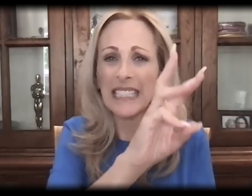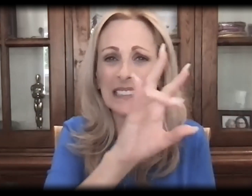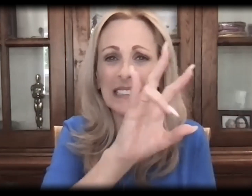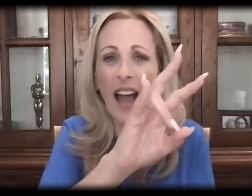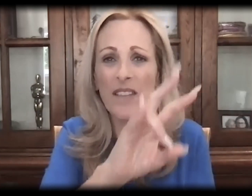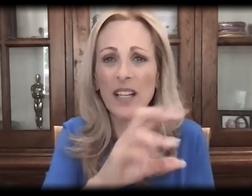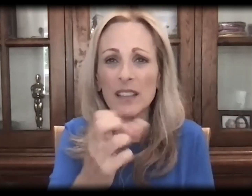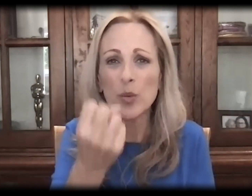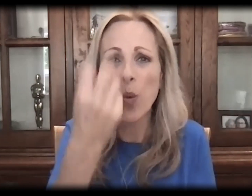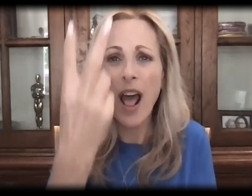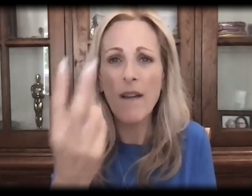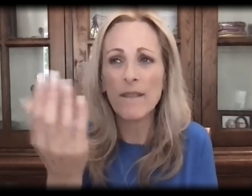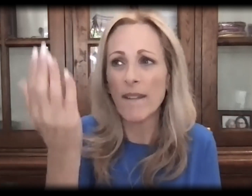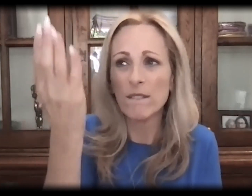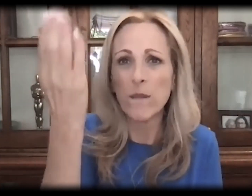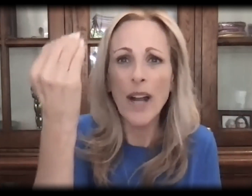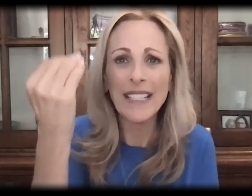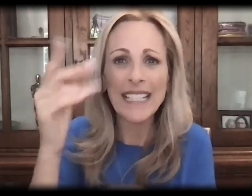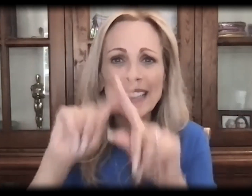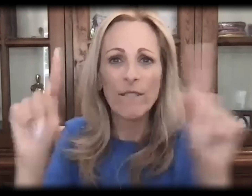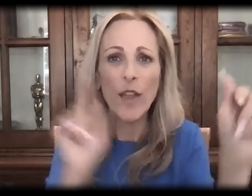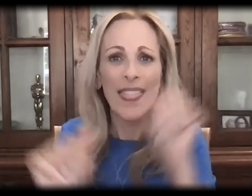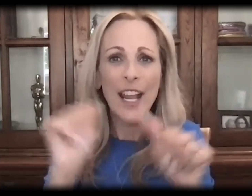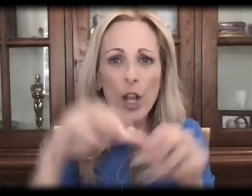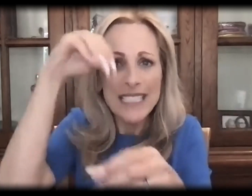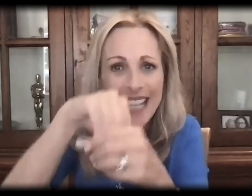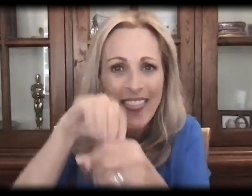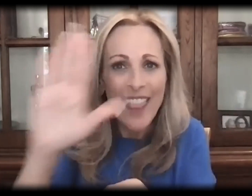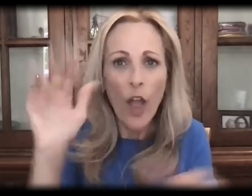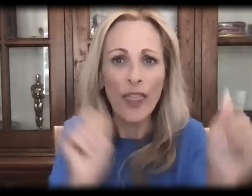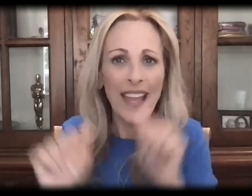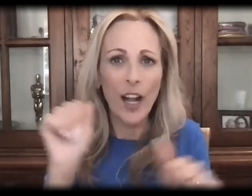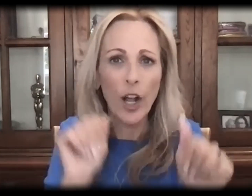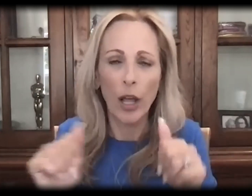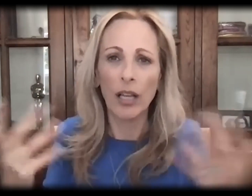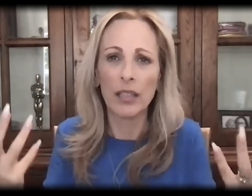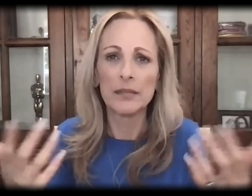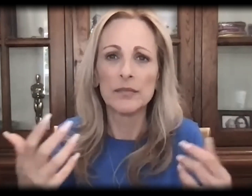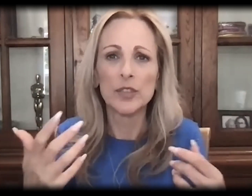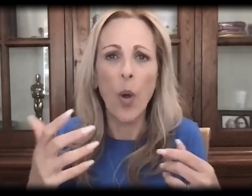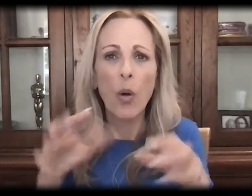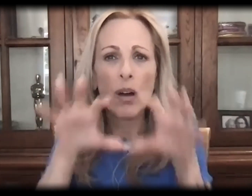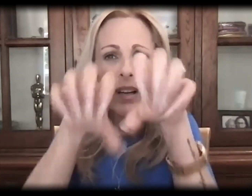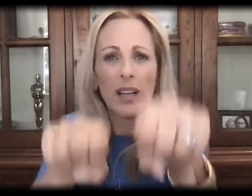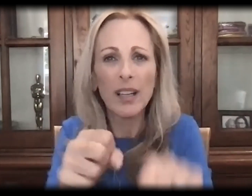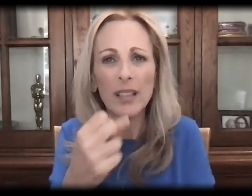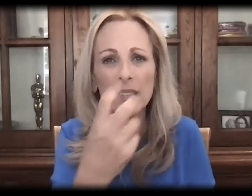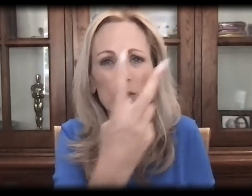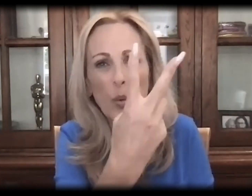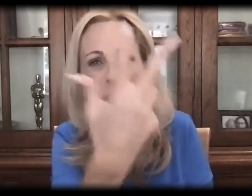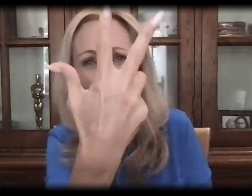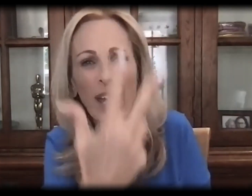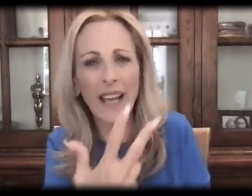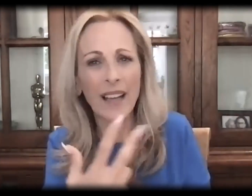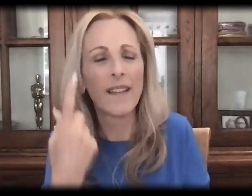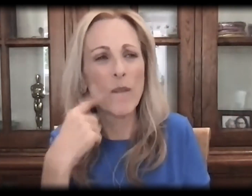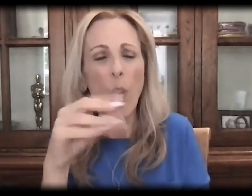capacity. I mean, what do they have? These multiplexes, six, 12, 14 different theatres in their complexes. So why couldn't you take two or three